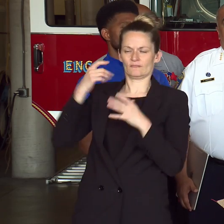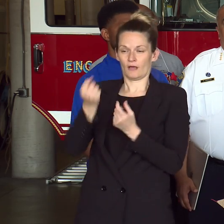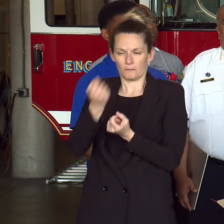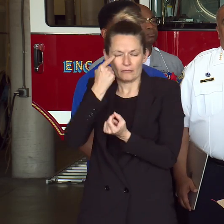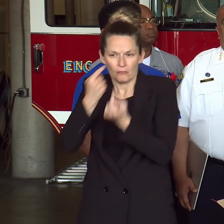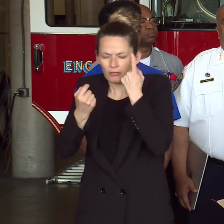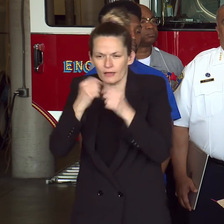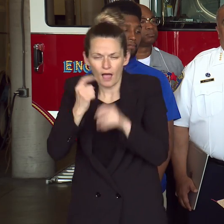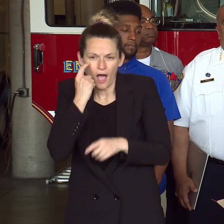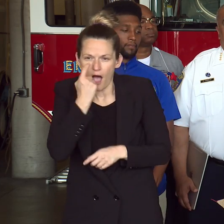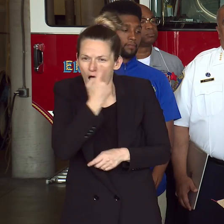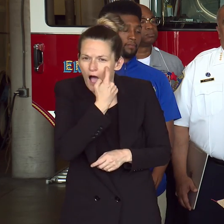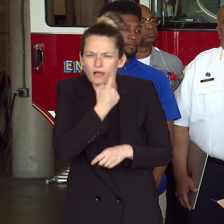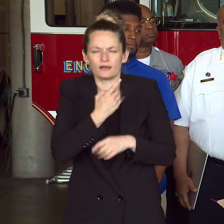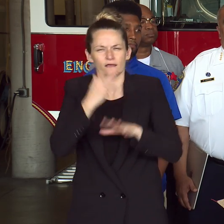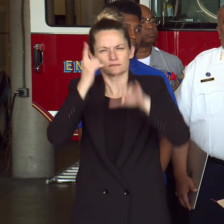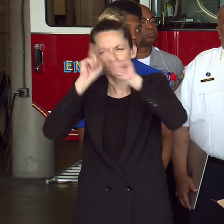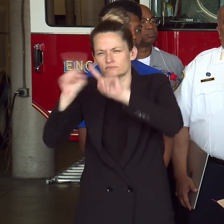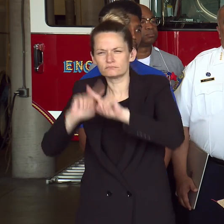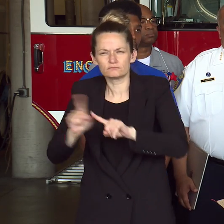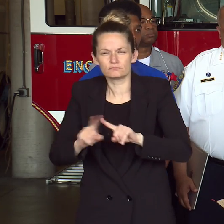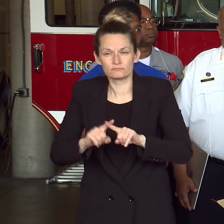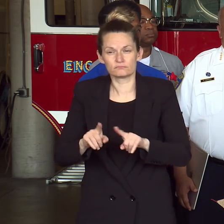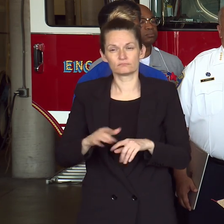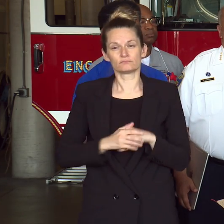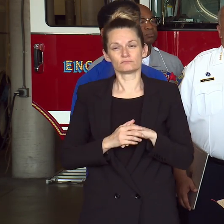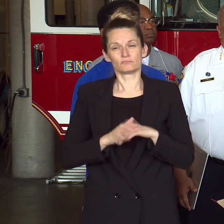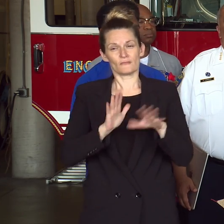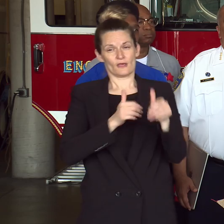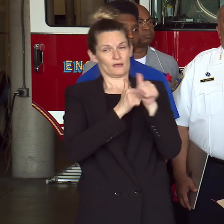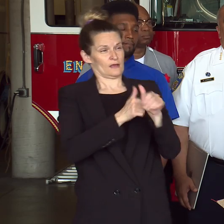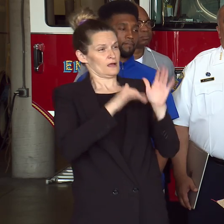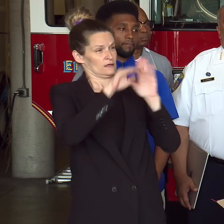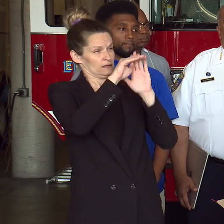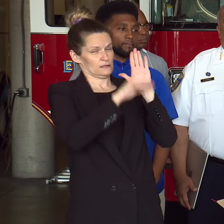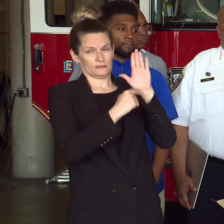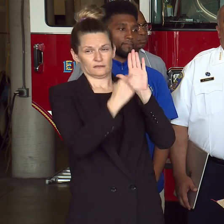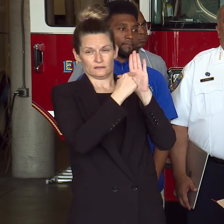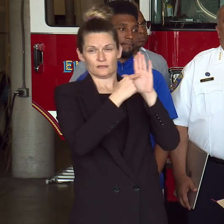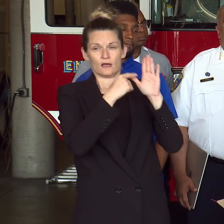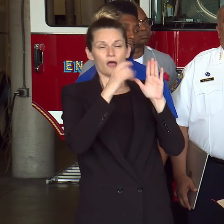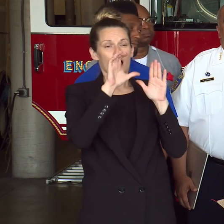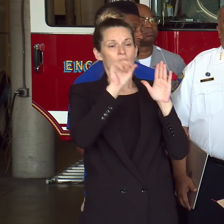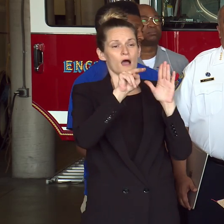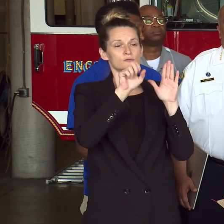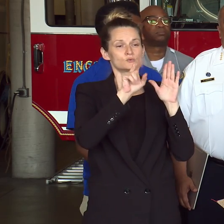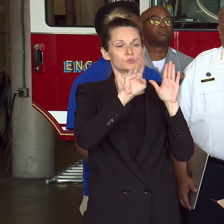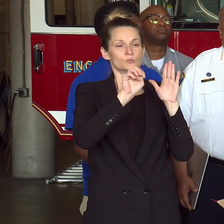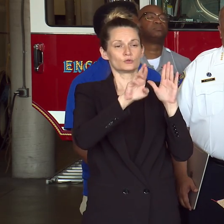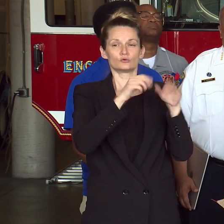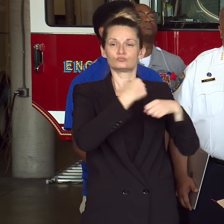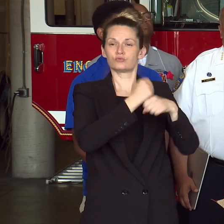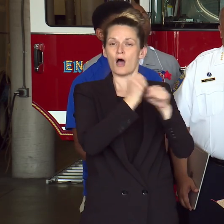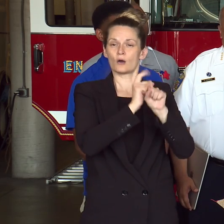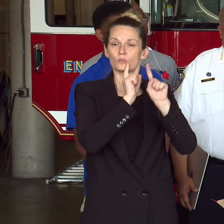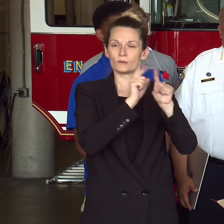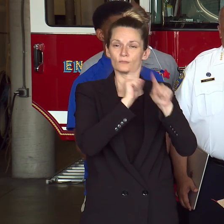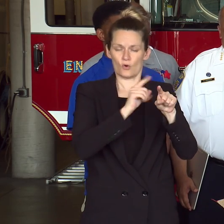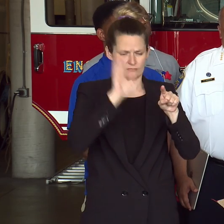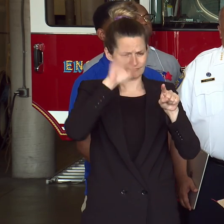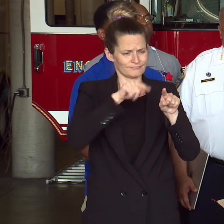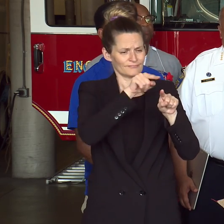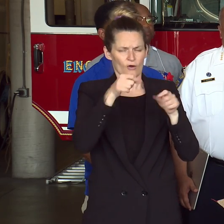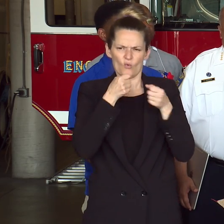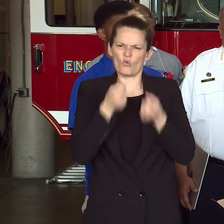Commission Annual Report, fireworks were involved in an estimated 9,100 injuries treated in U.S. emergency